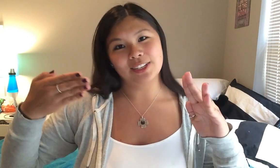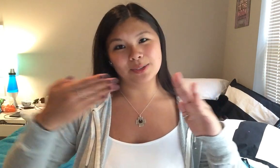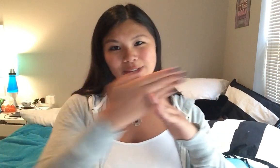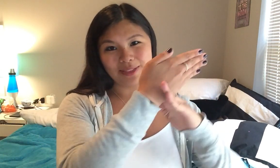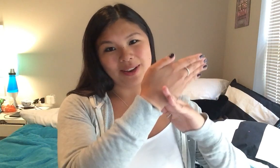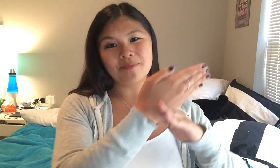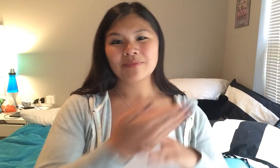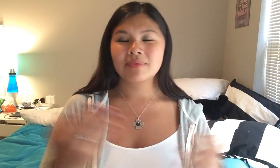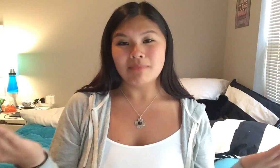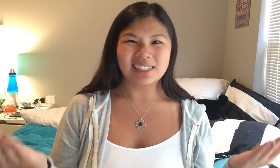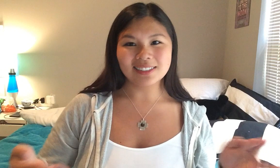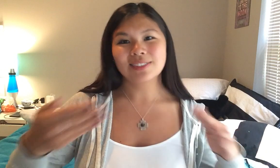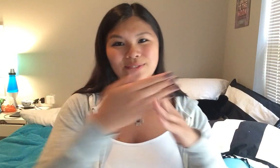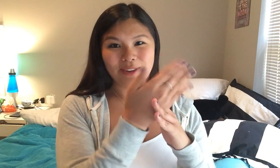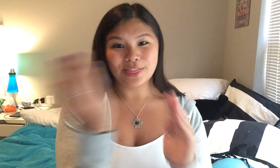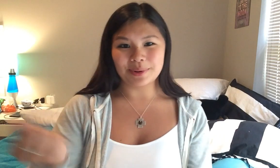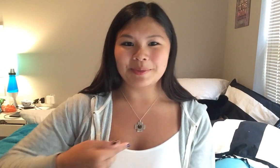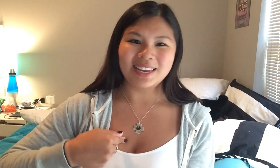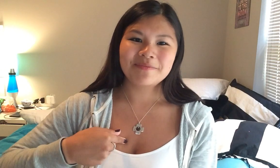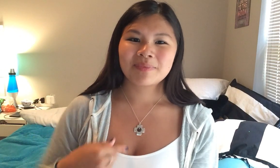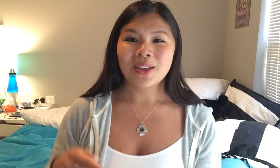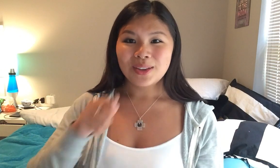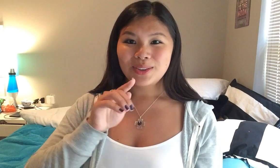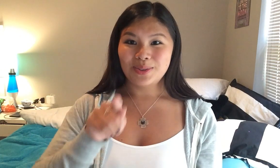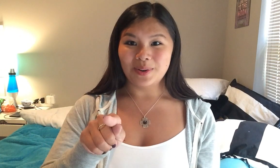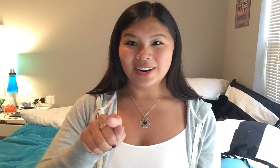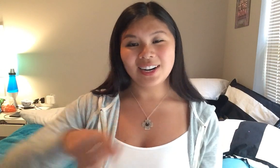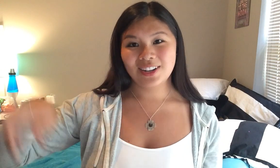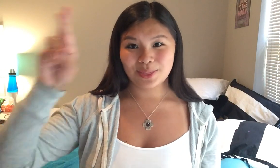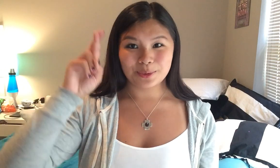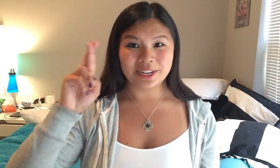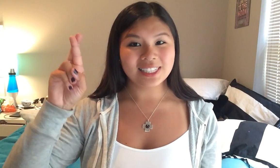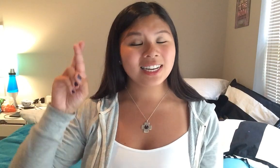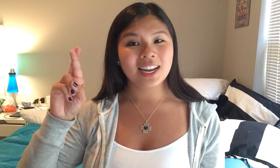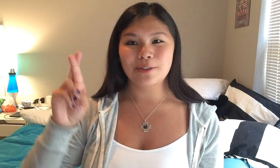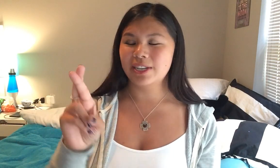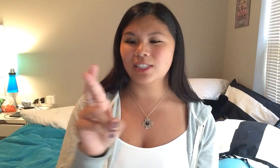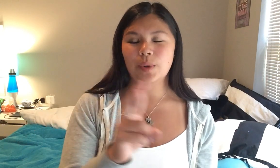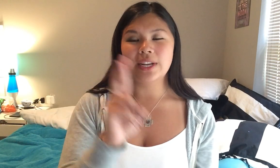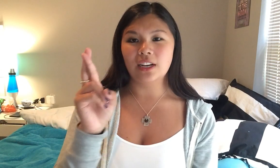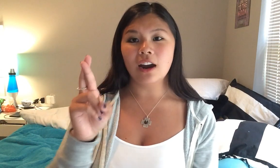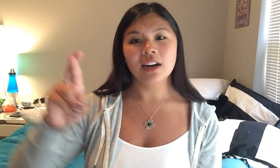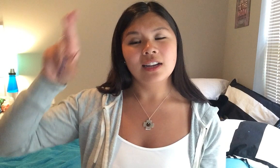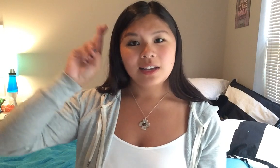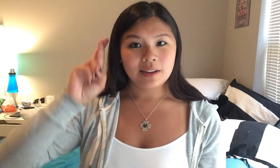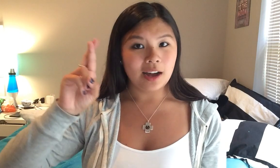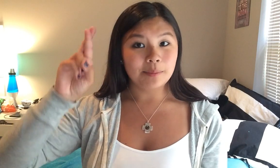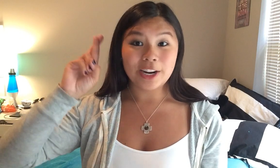goes straight through it makes sense right through me you're the reason and reasons where you take it are by your